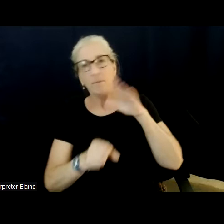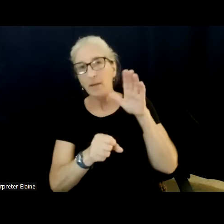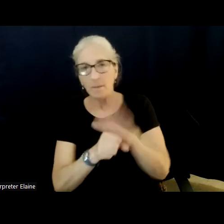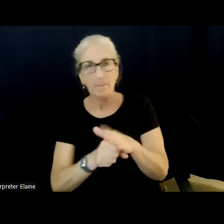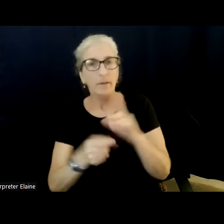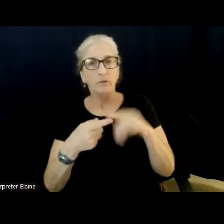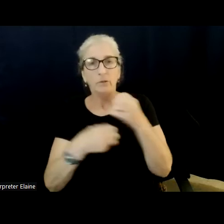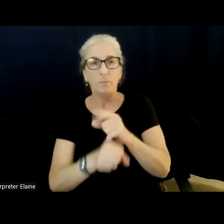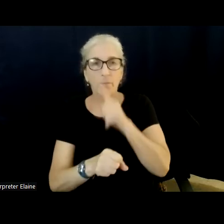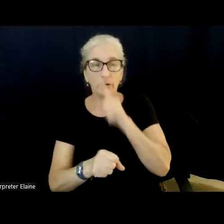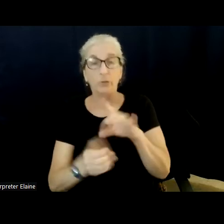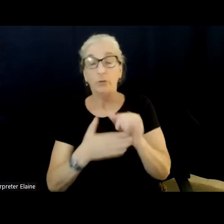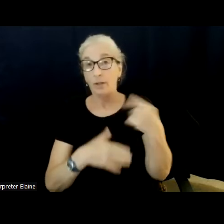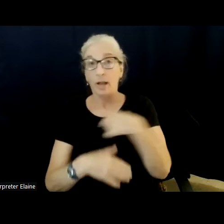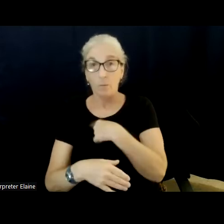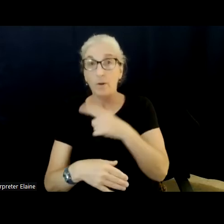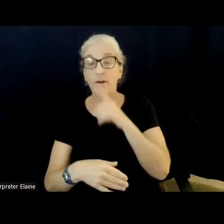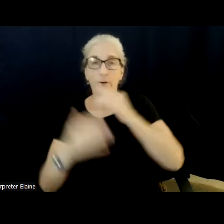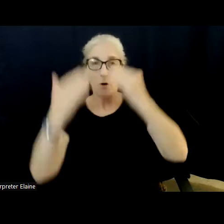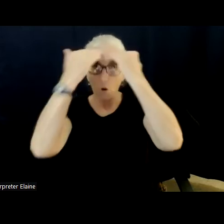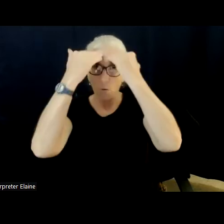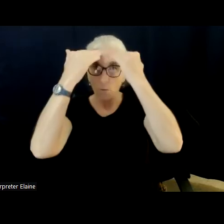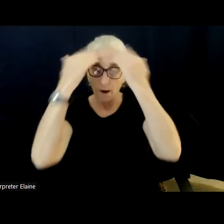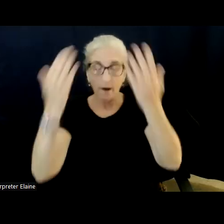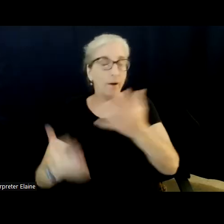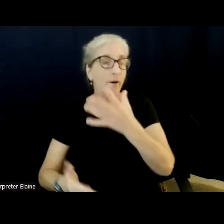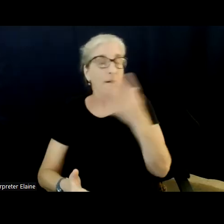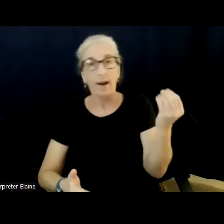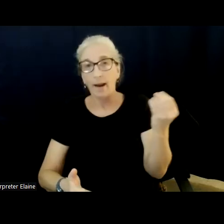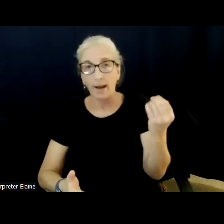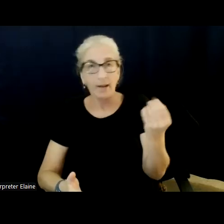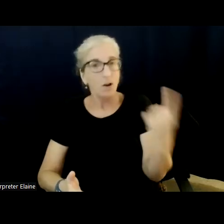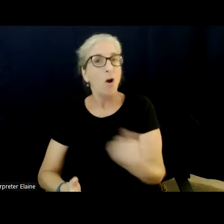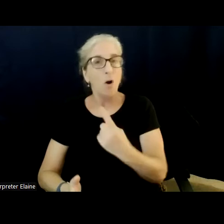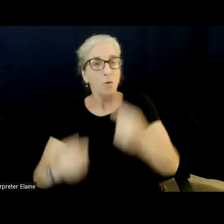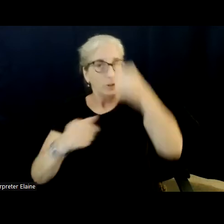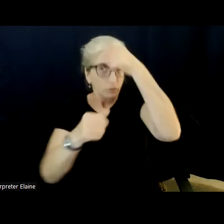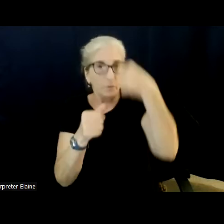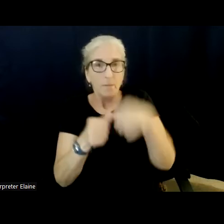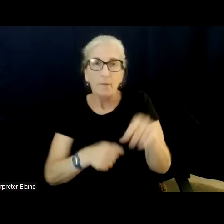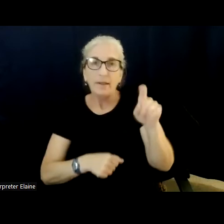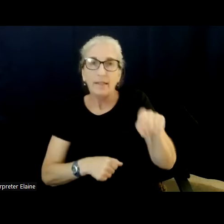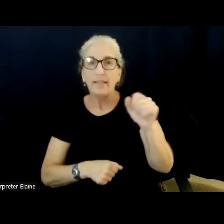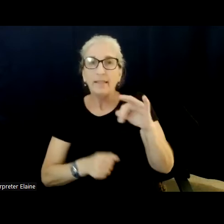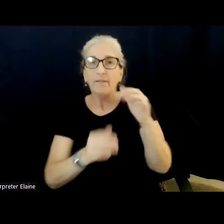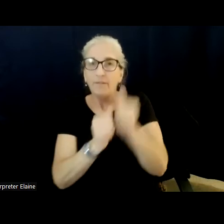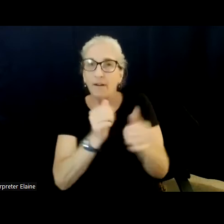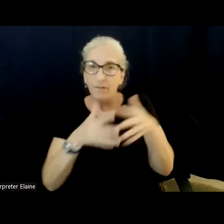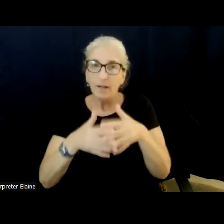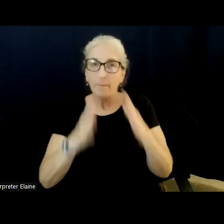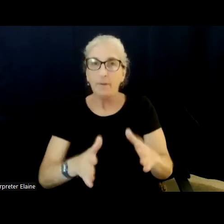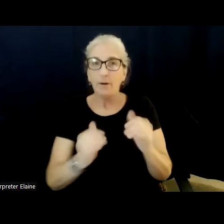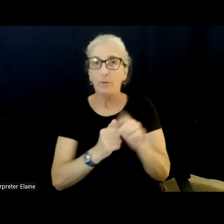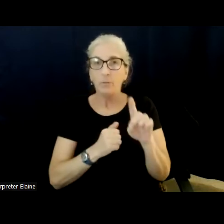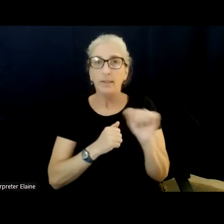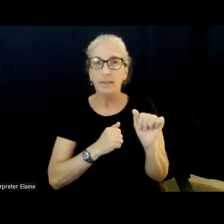sure that we are conscientiously and compassionately addressing the needs of every American with a disability, trying to help them lead the